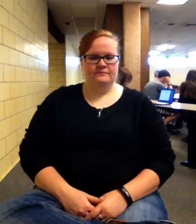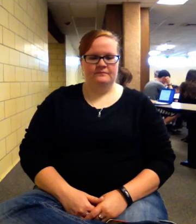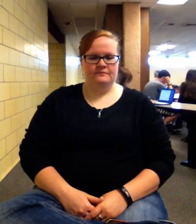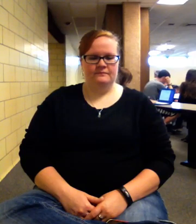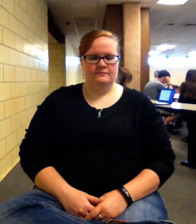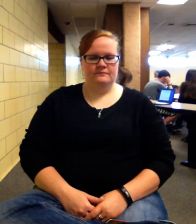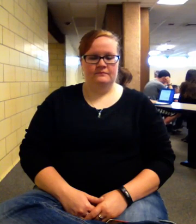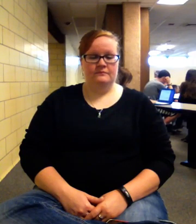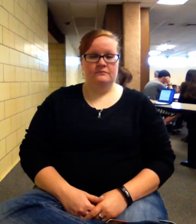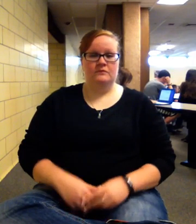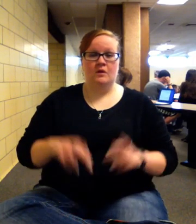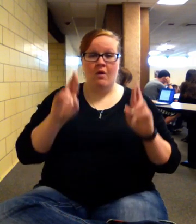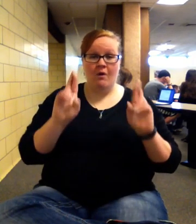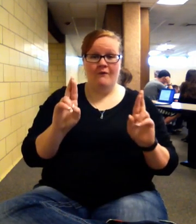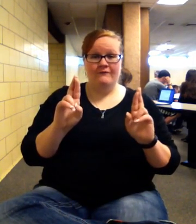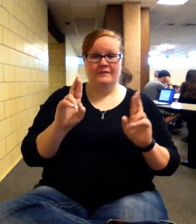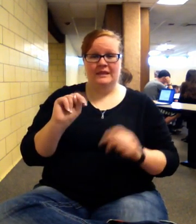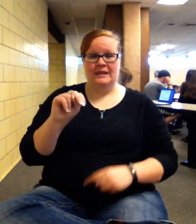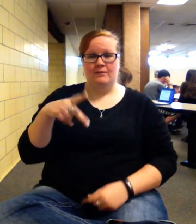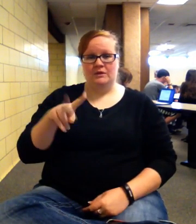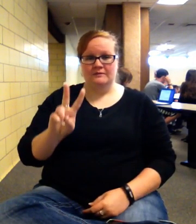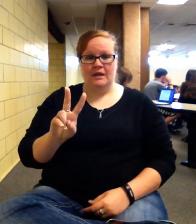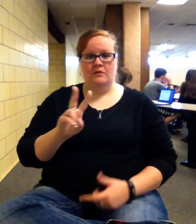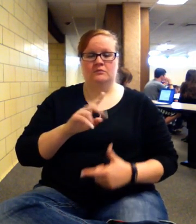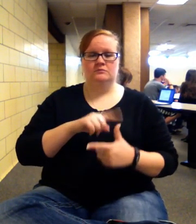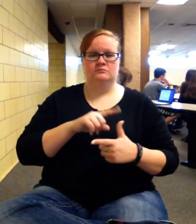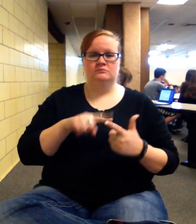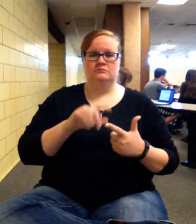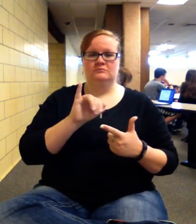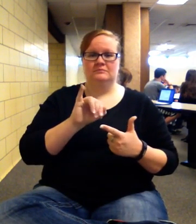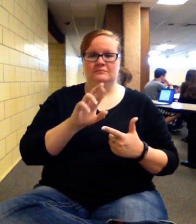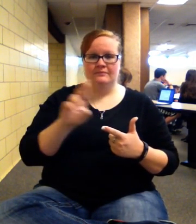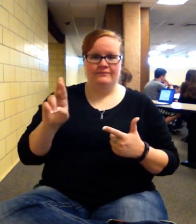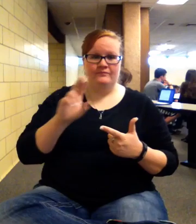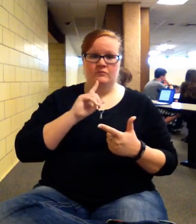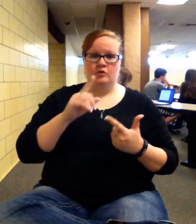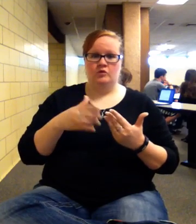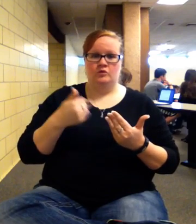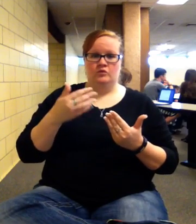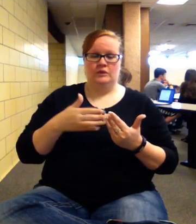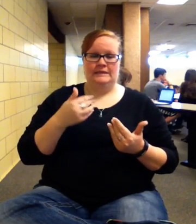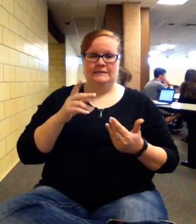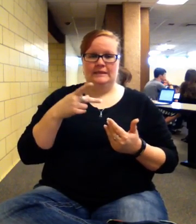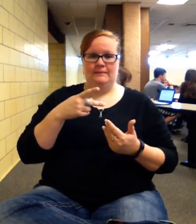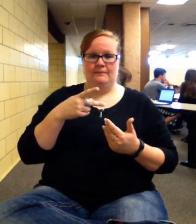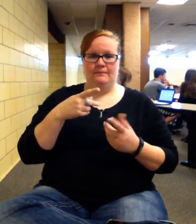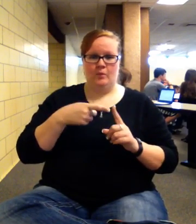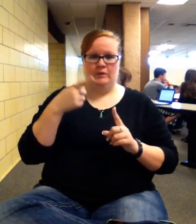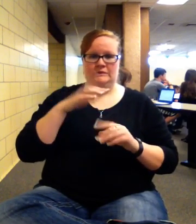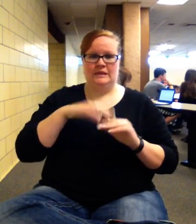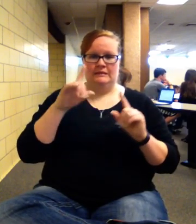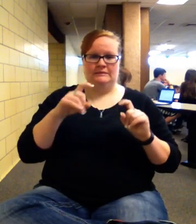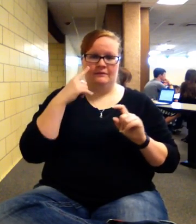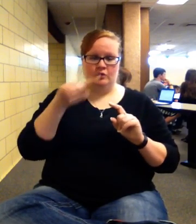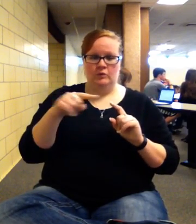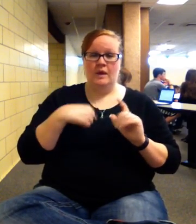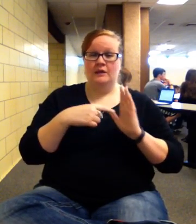Hopefully net present value and internal rate of return are just easy points on the exam for you guys. I showed you number 10 for our reason,